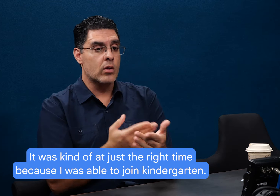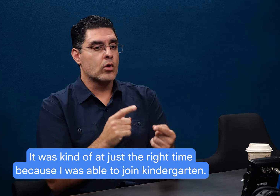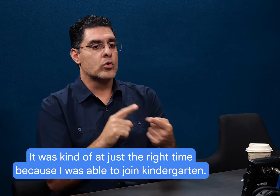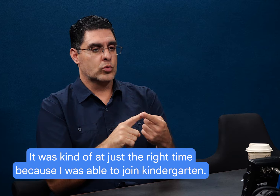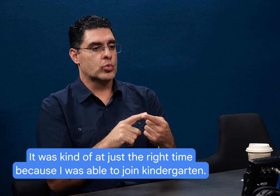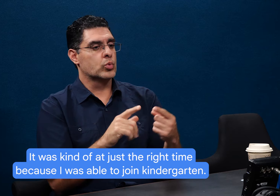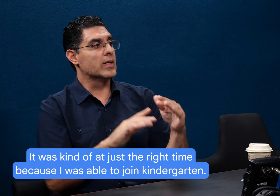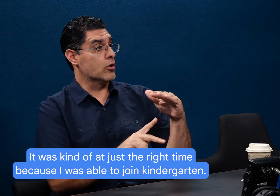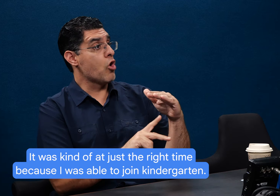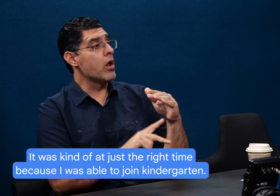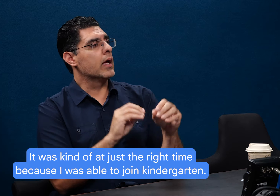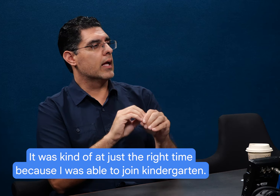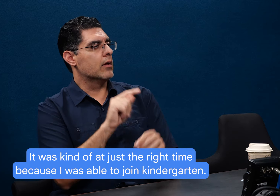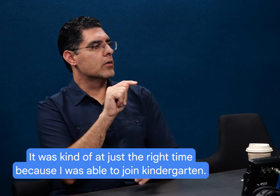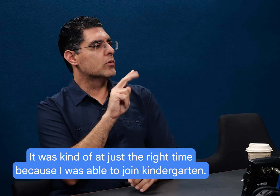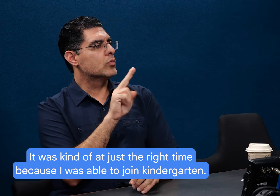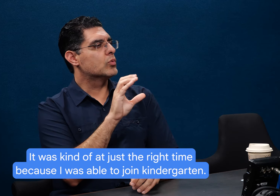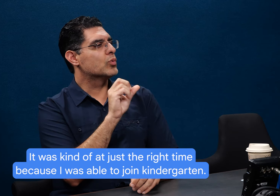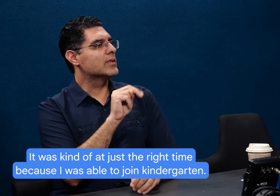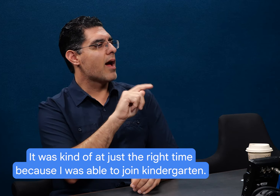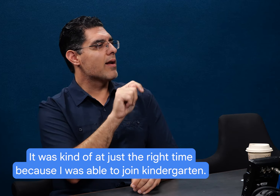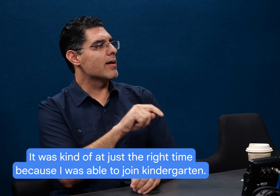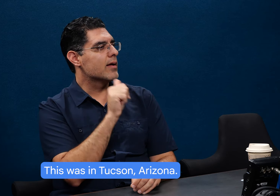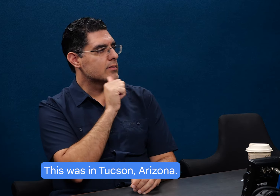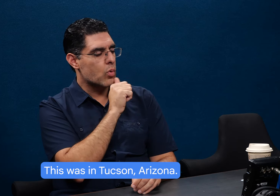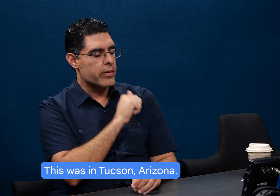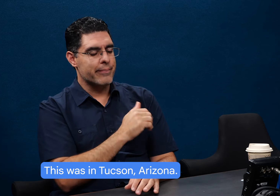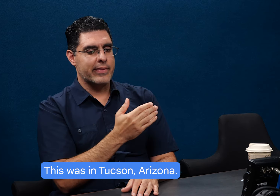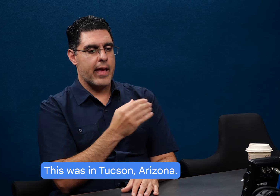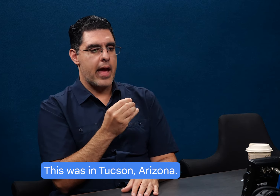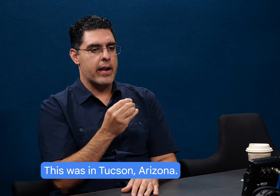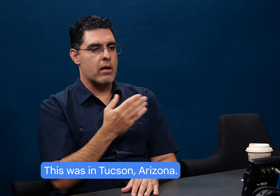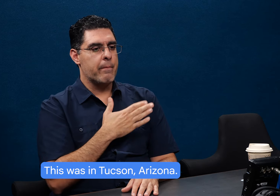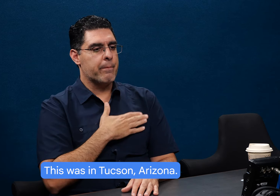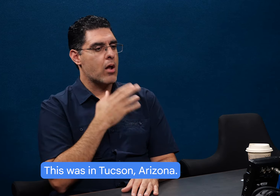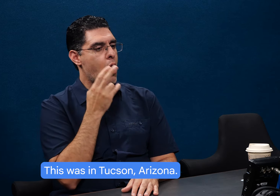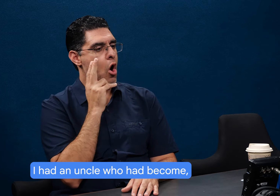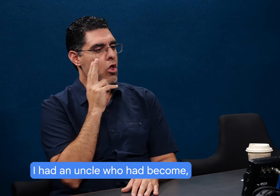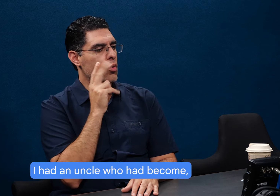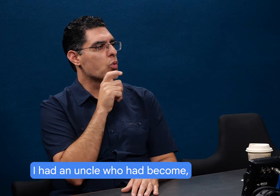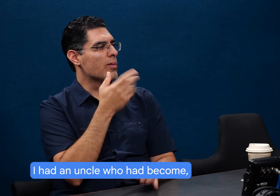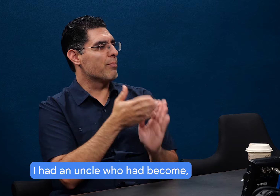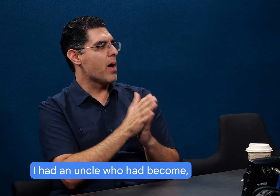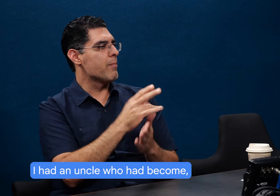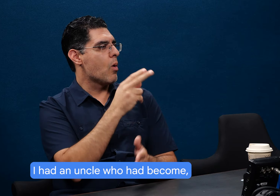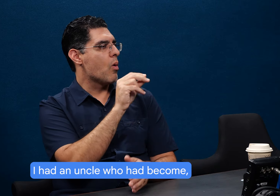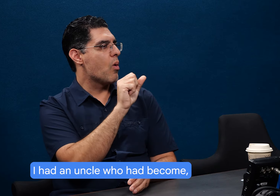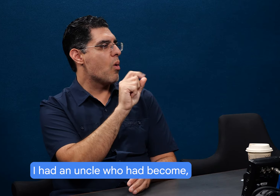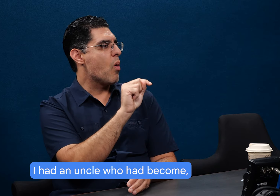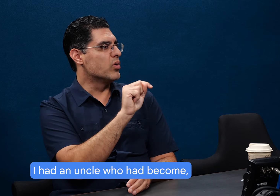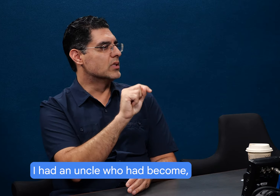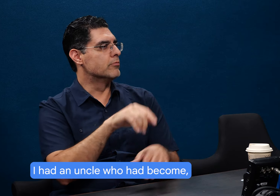was kind of at just the right time because I was able to join kindergarten. This was in Tucson, Arizona. I had an